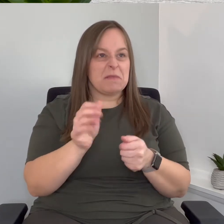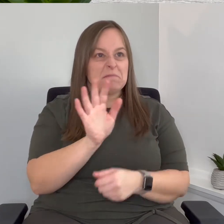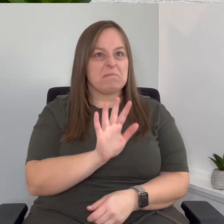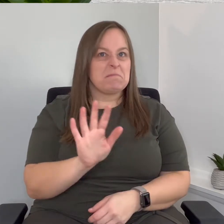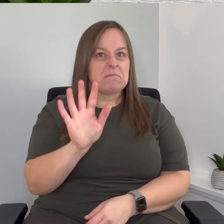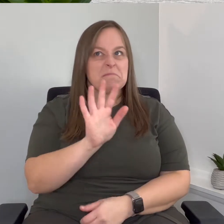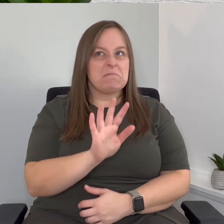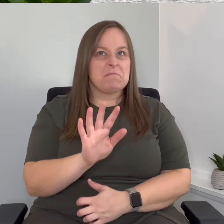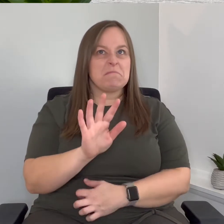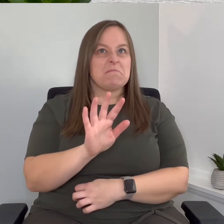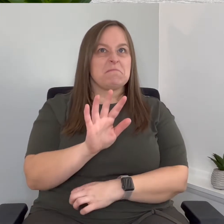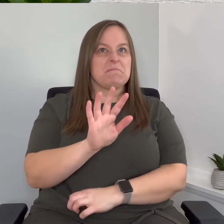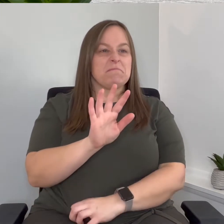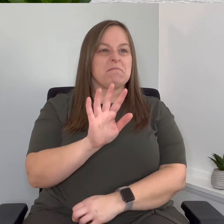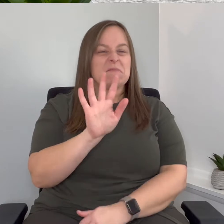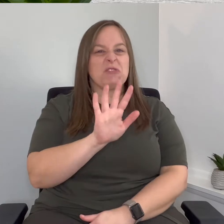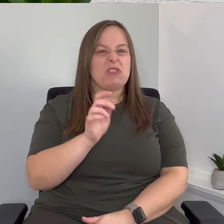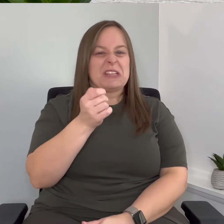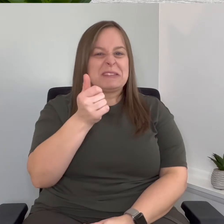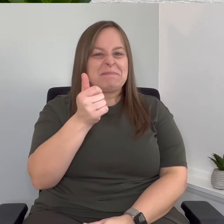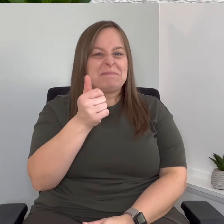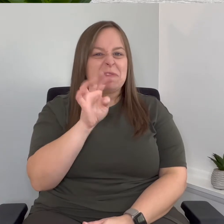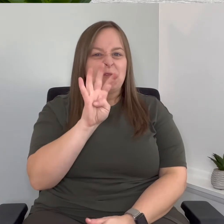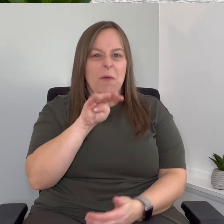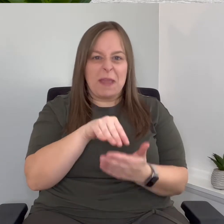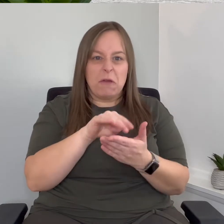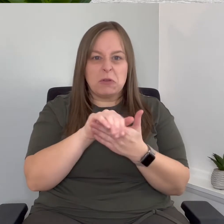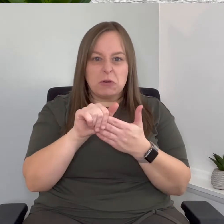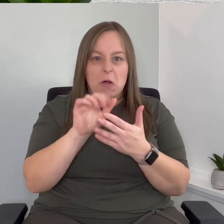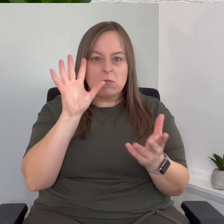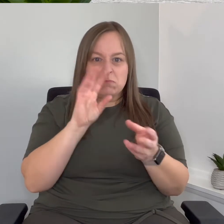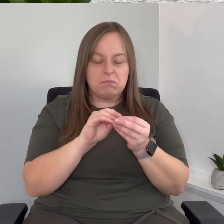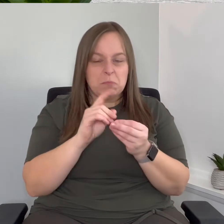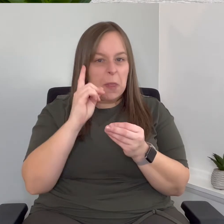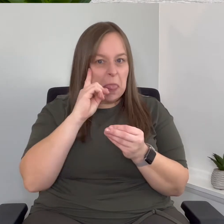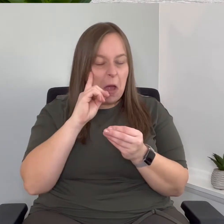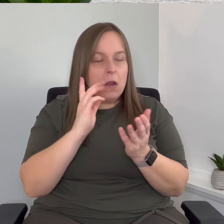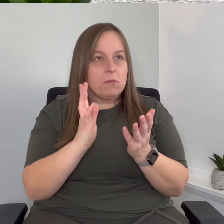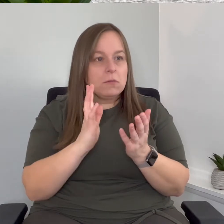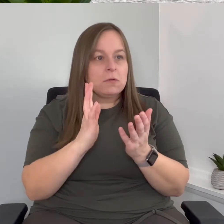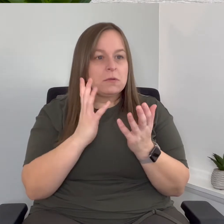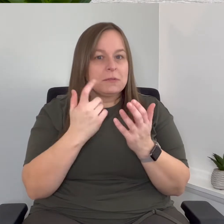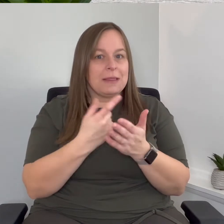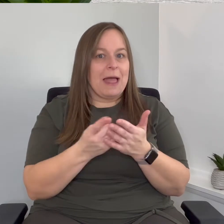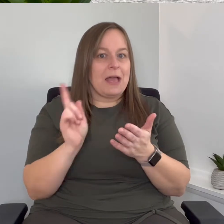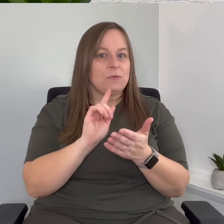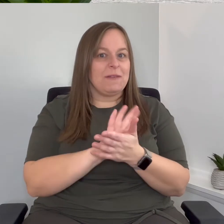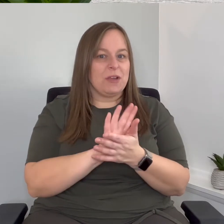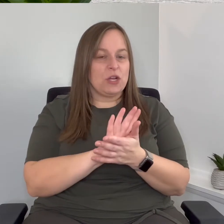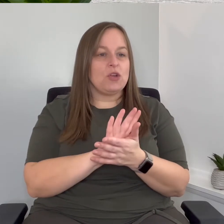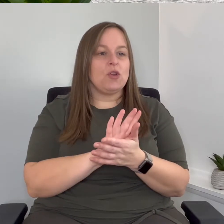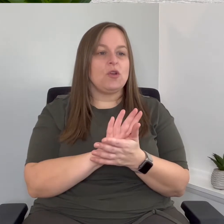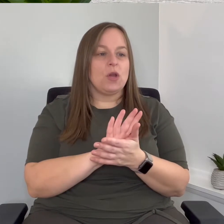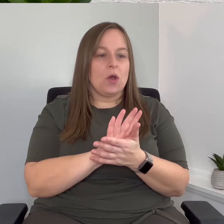just about $4,000 after last week's video and